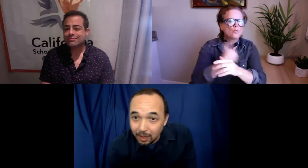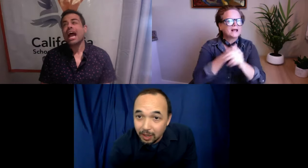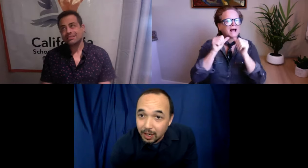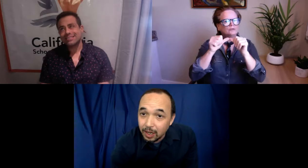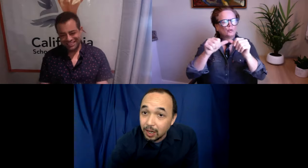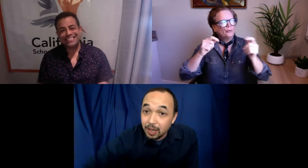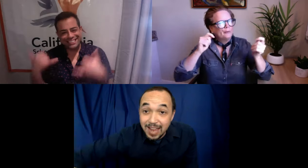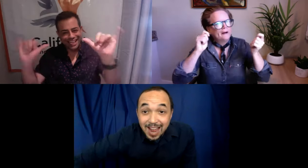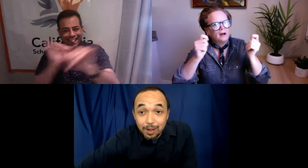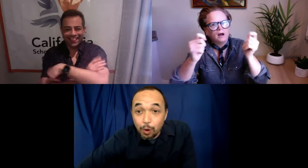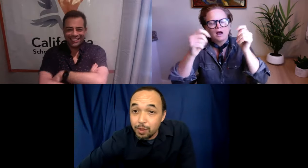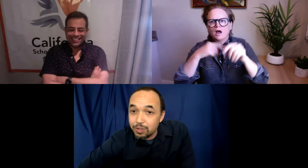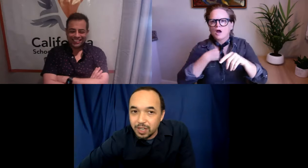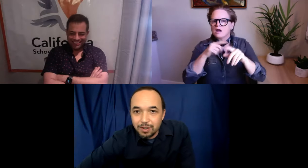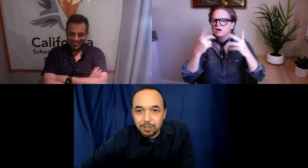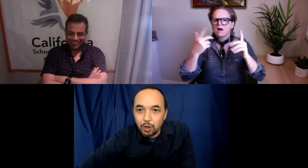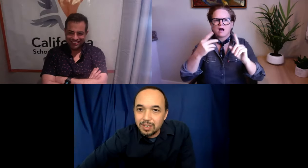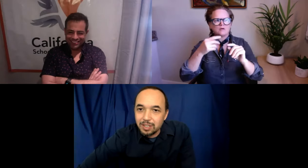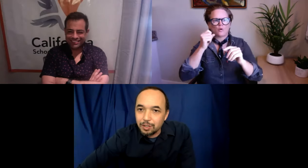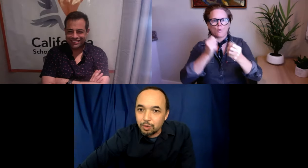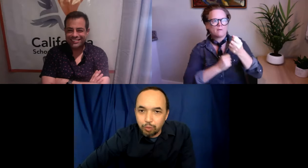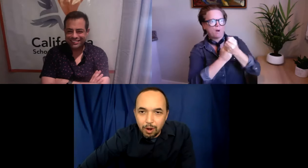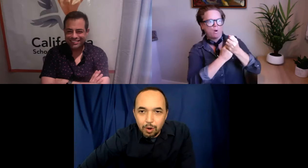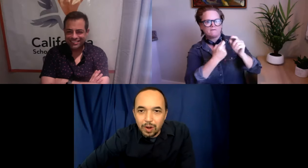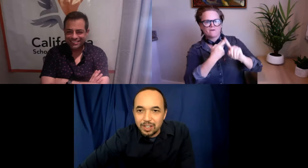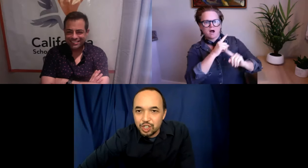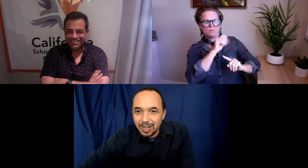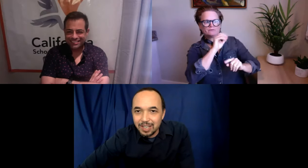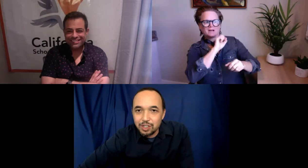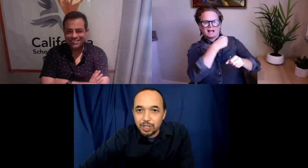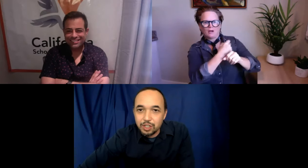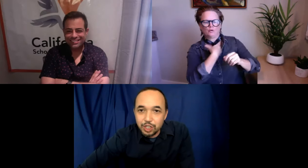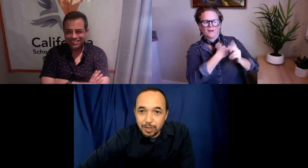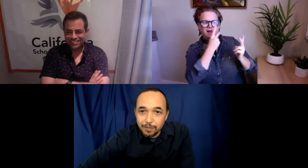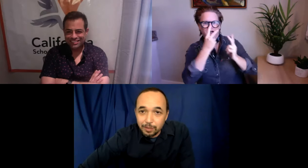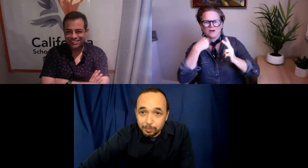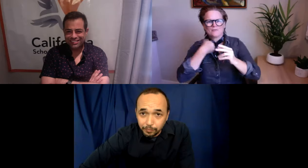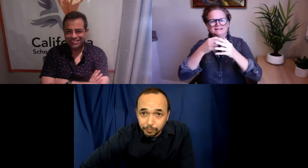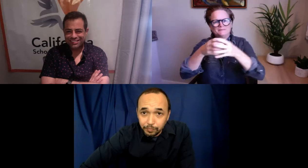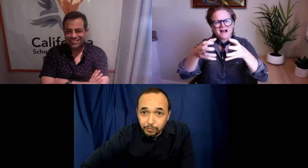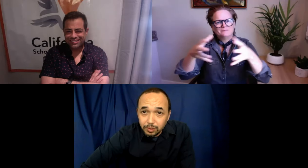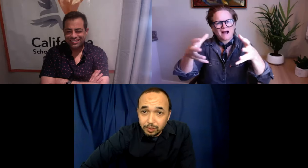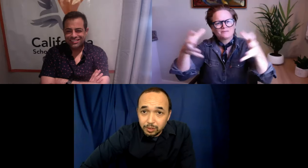yeah, and over those years, it's all continued to grow and change and shift.